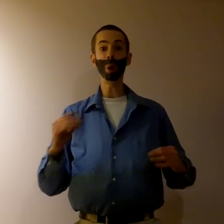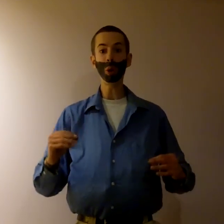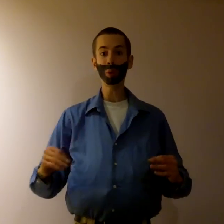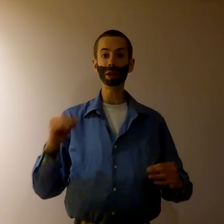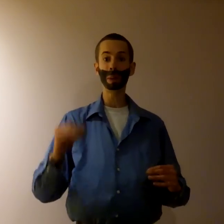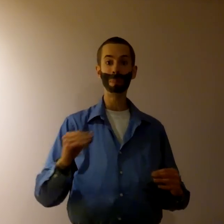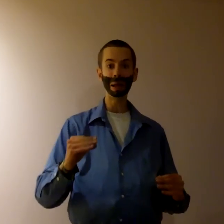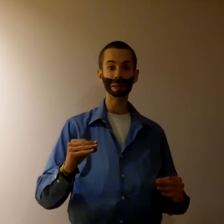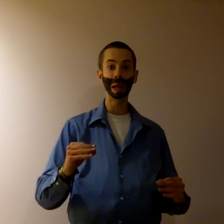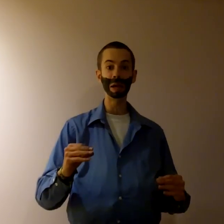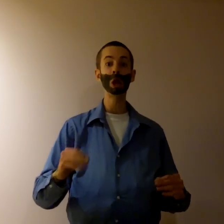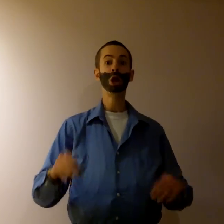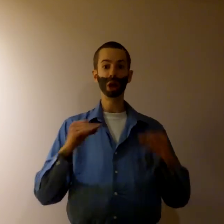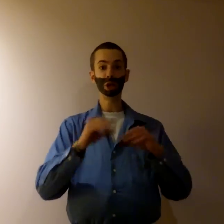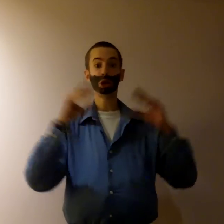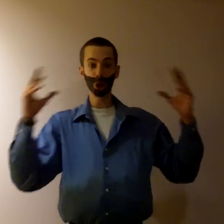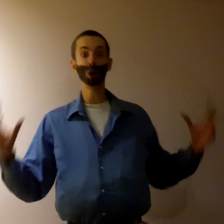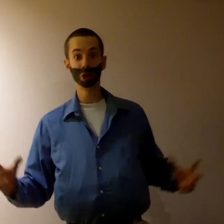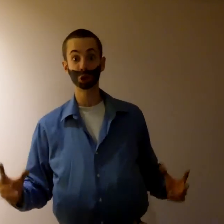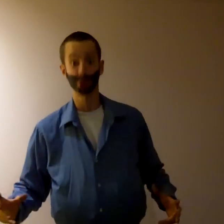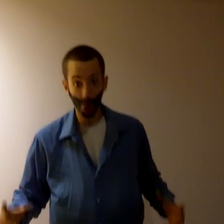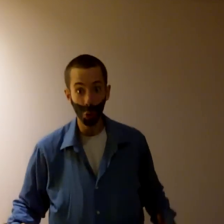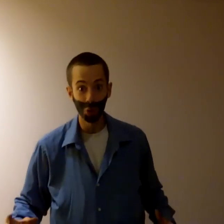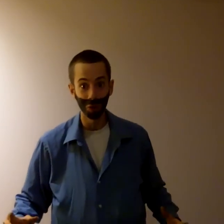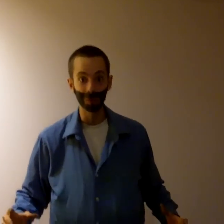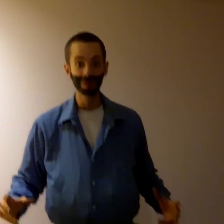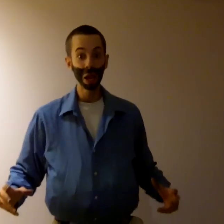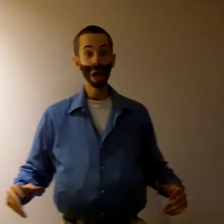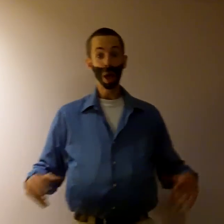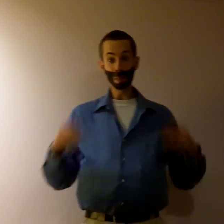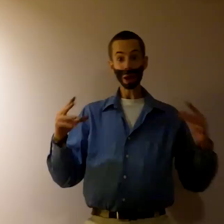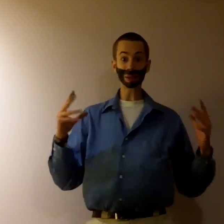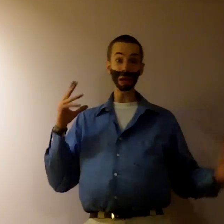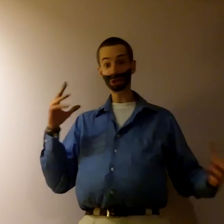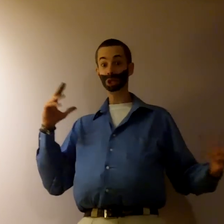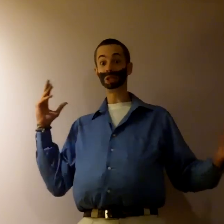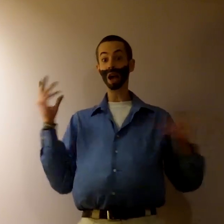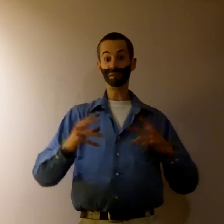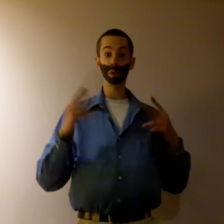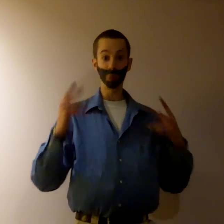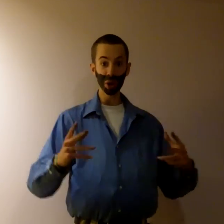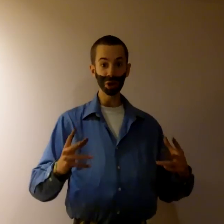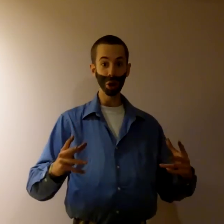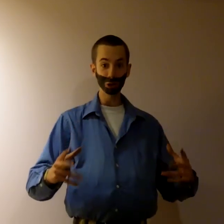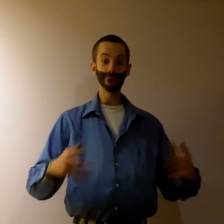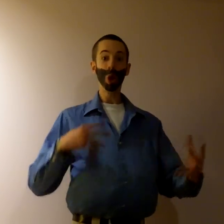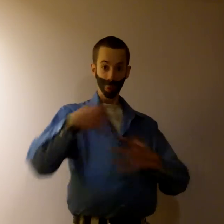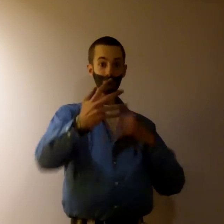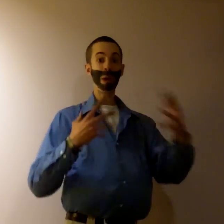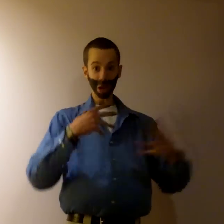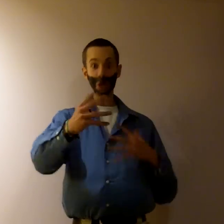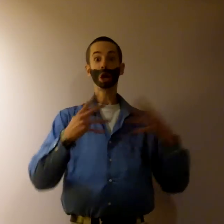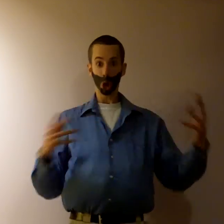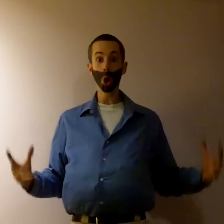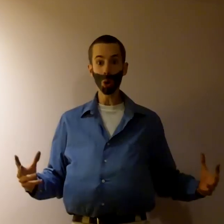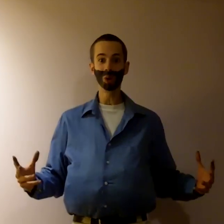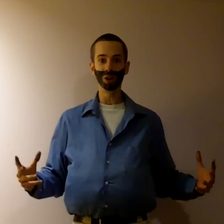more when you meditate than you learn in school. Meditation's not for weirdos, we're making it cool.